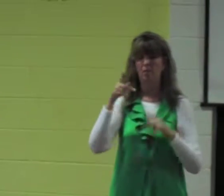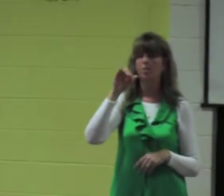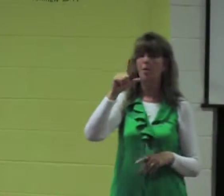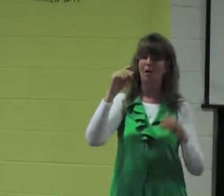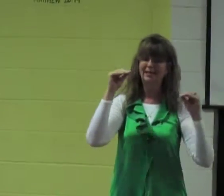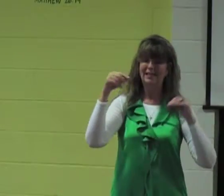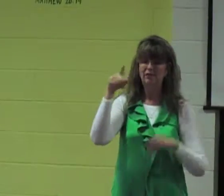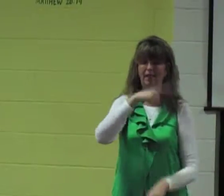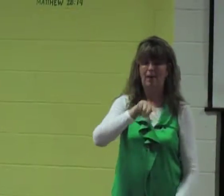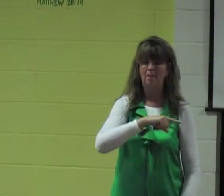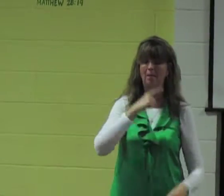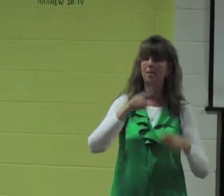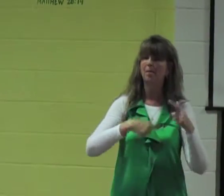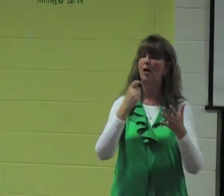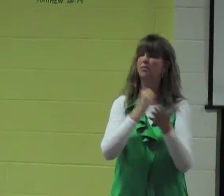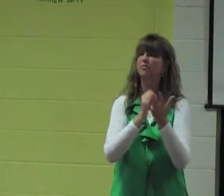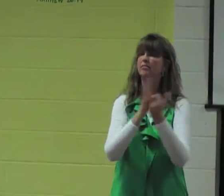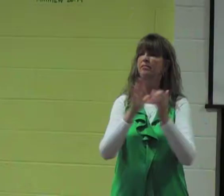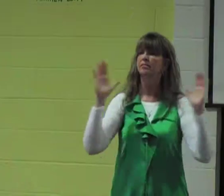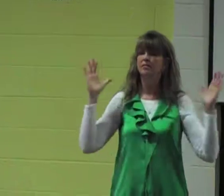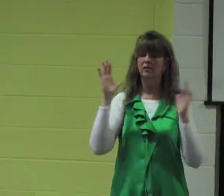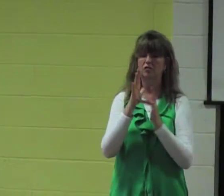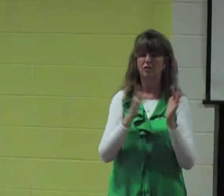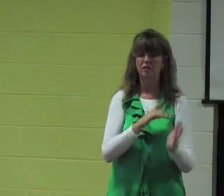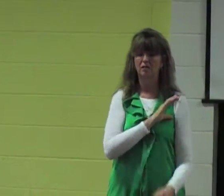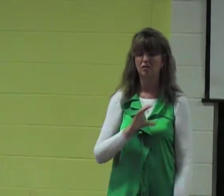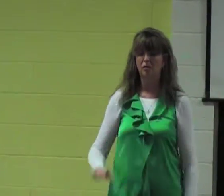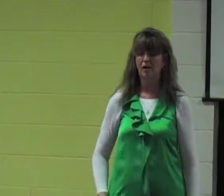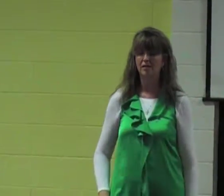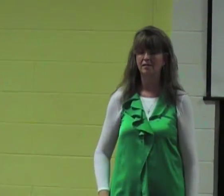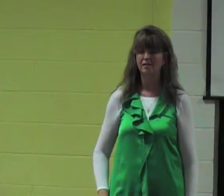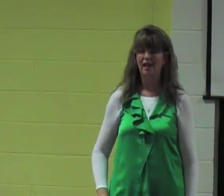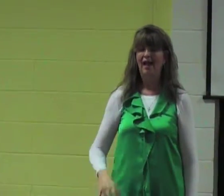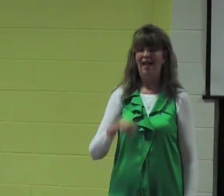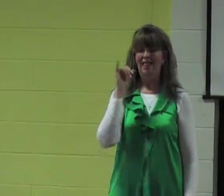So, Paul had to go and teach them sternly.